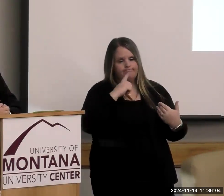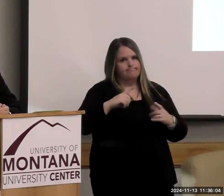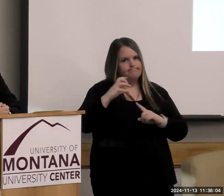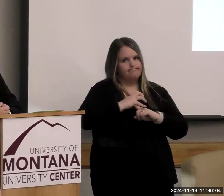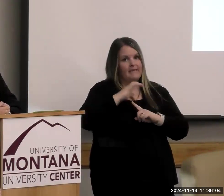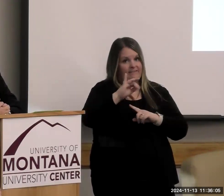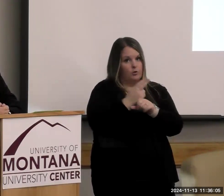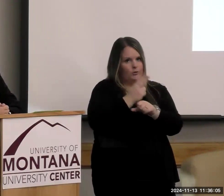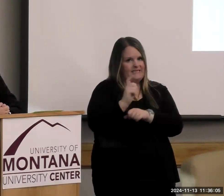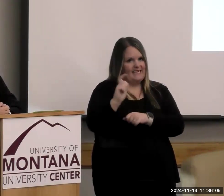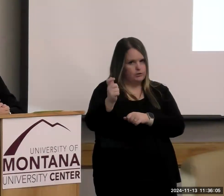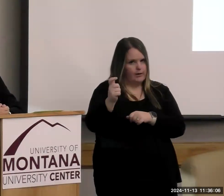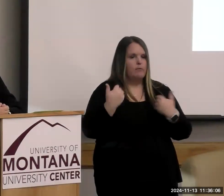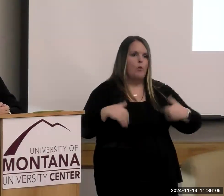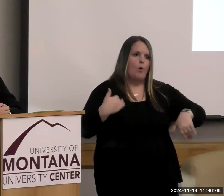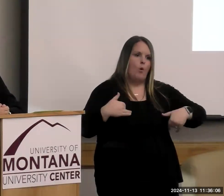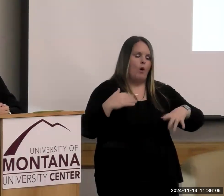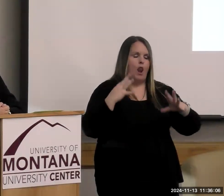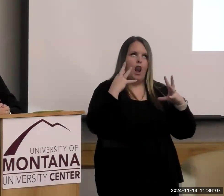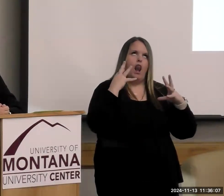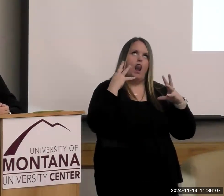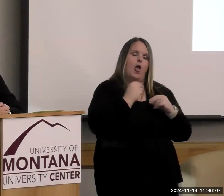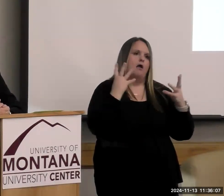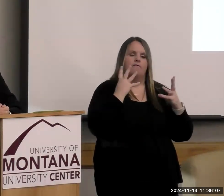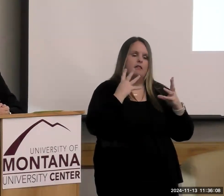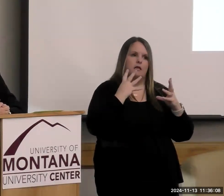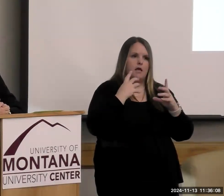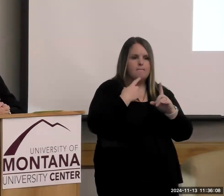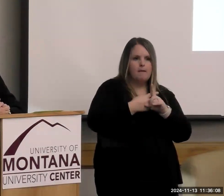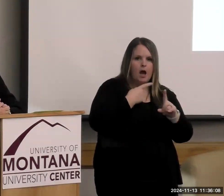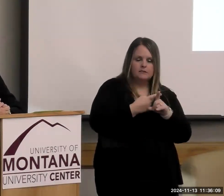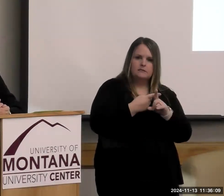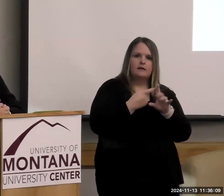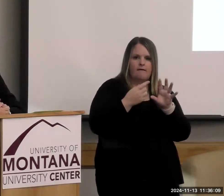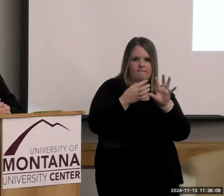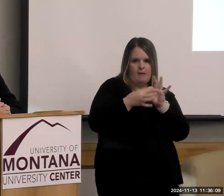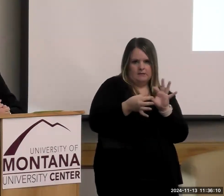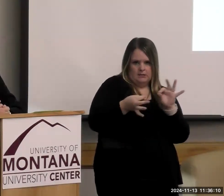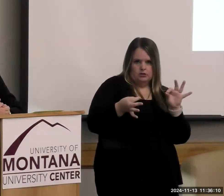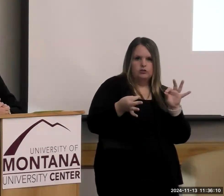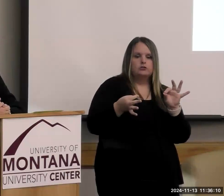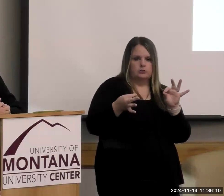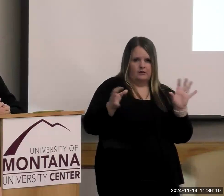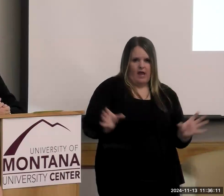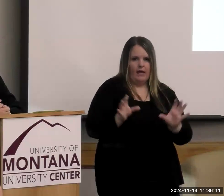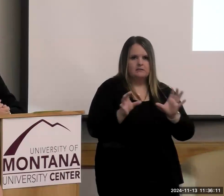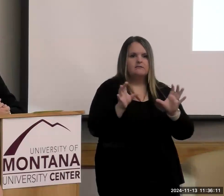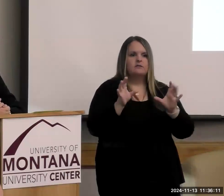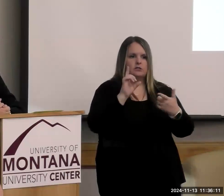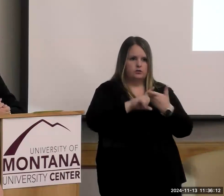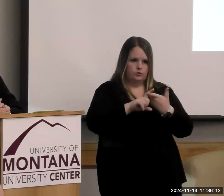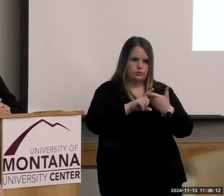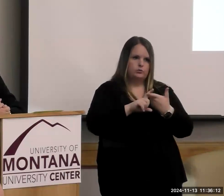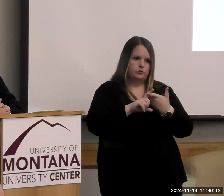Instagram, it's a lovely, positive message and activities to be